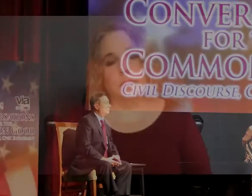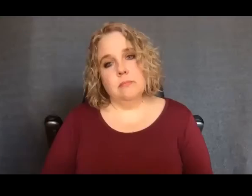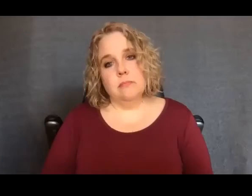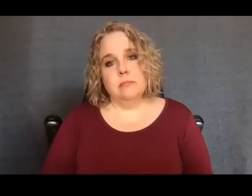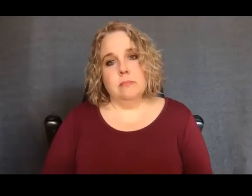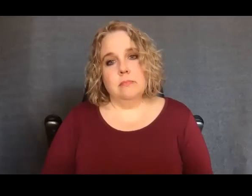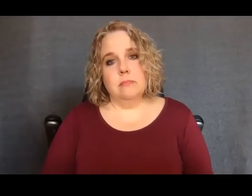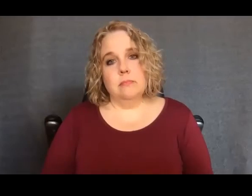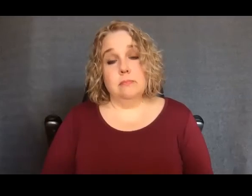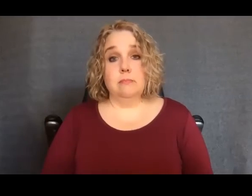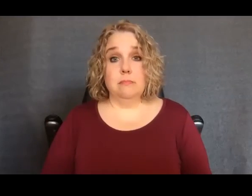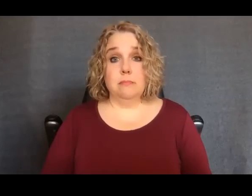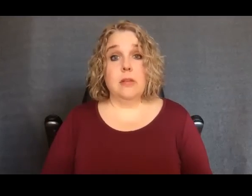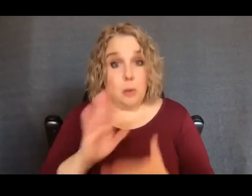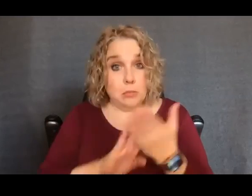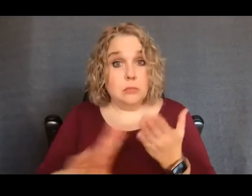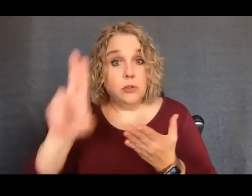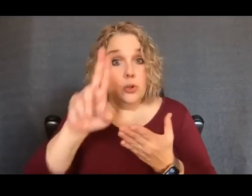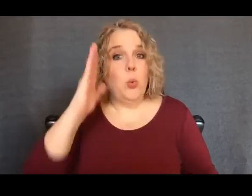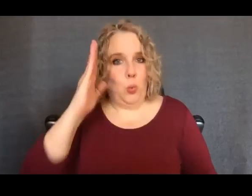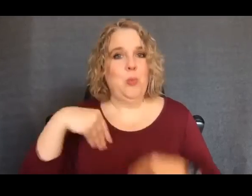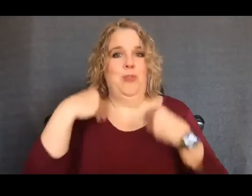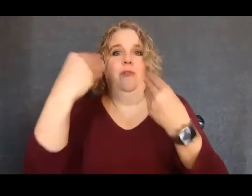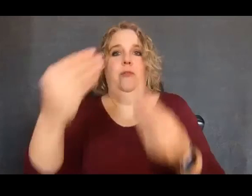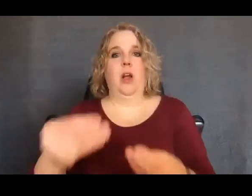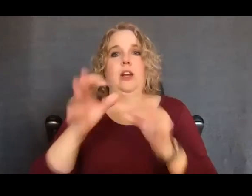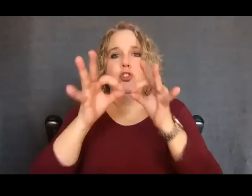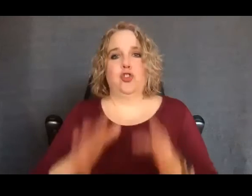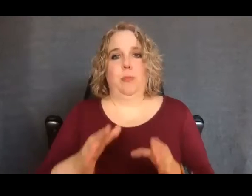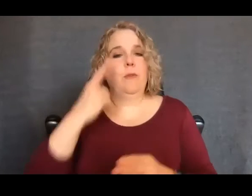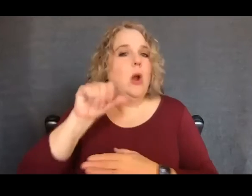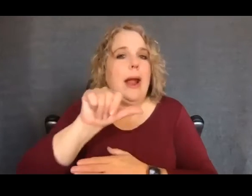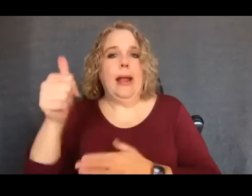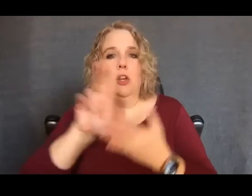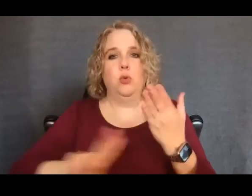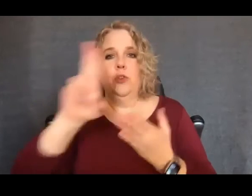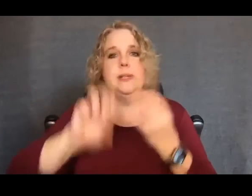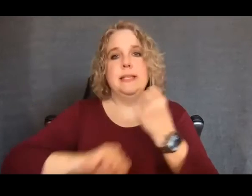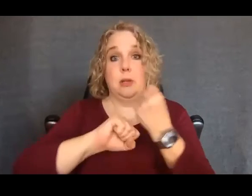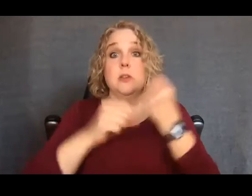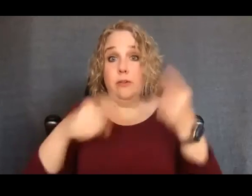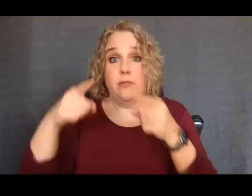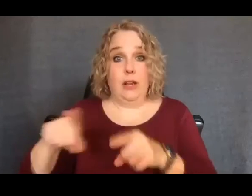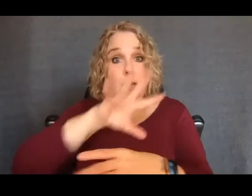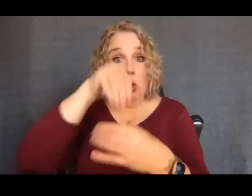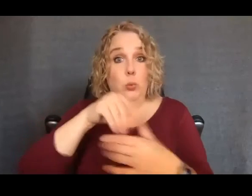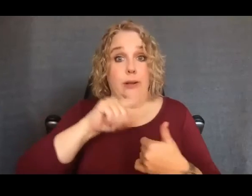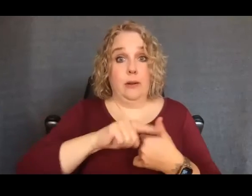Here at Bloomsburg University, we will provide an interpreter for any university-sponsored event, including plays, concerts,